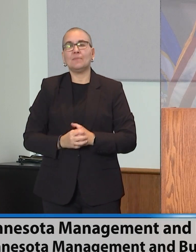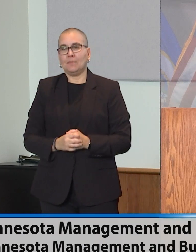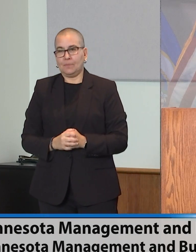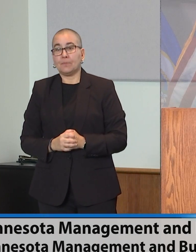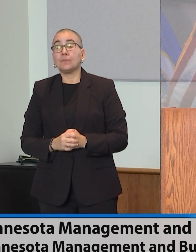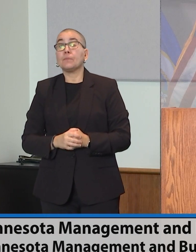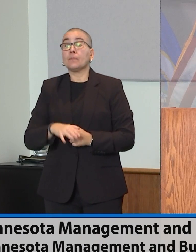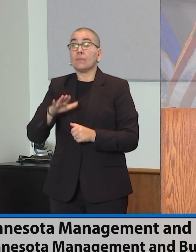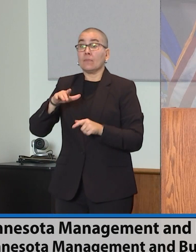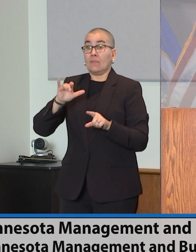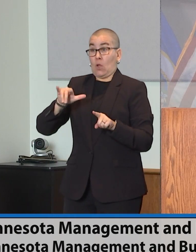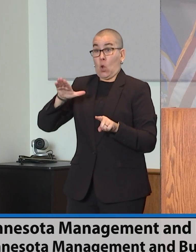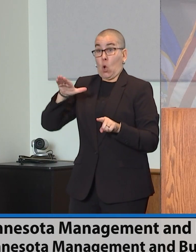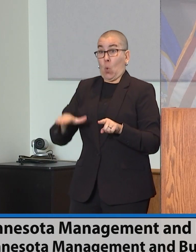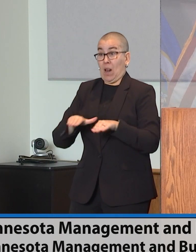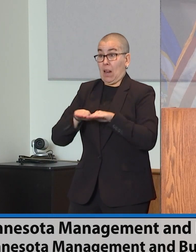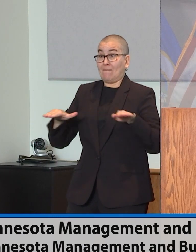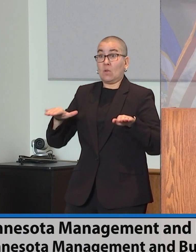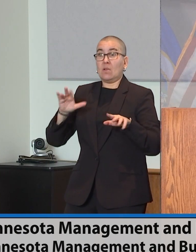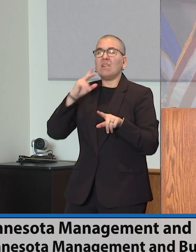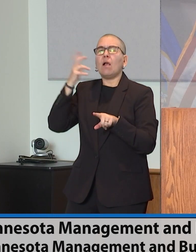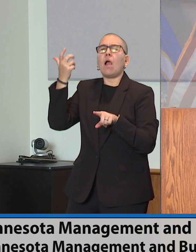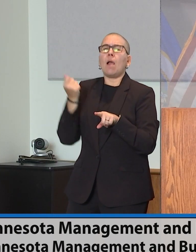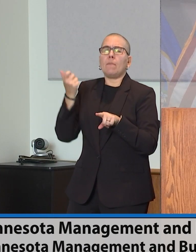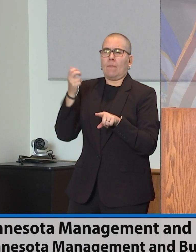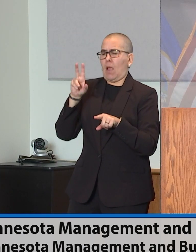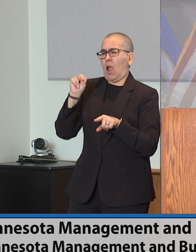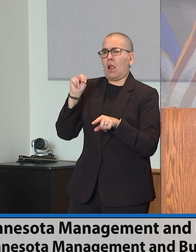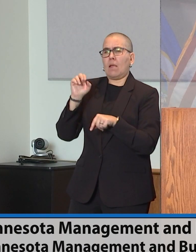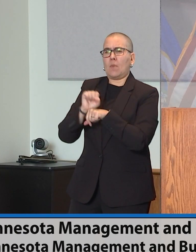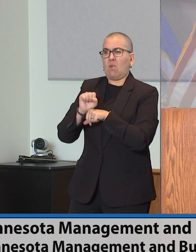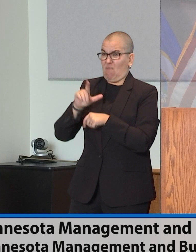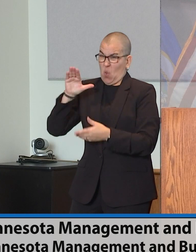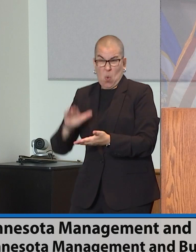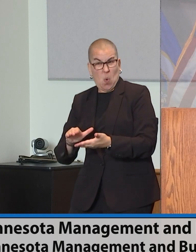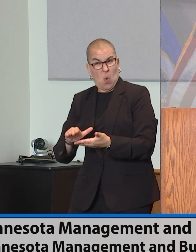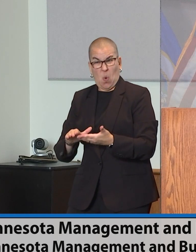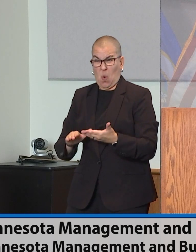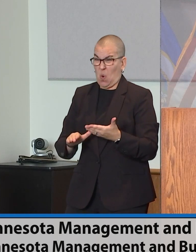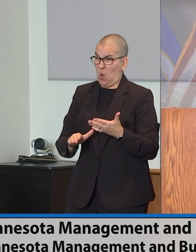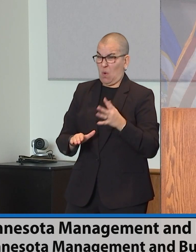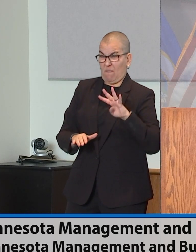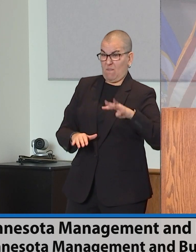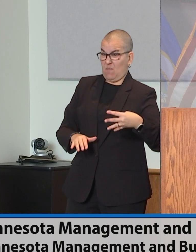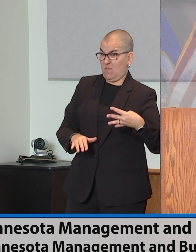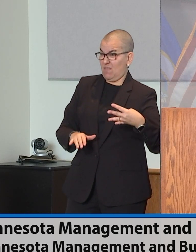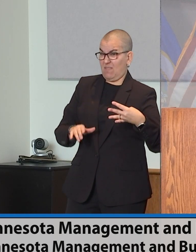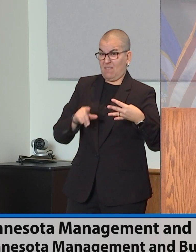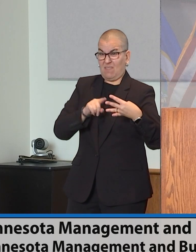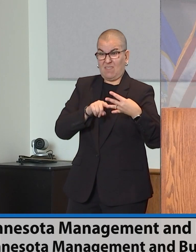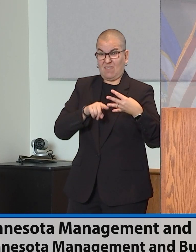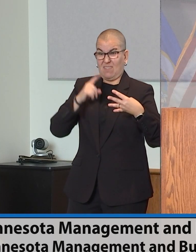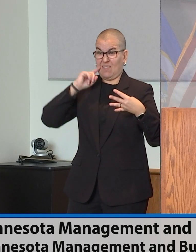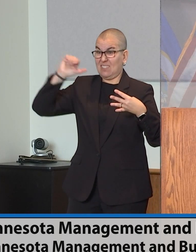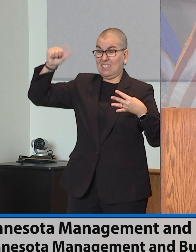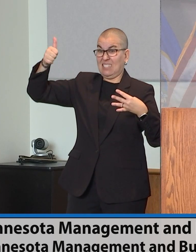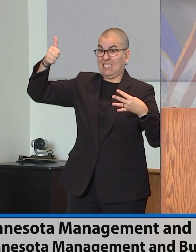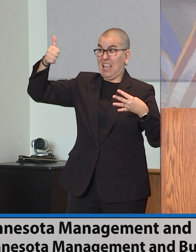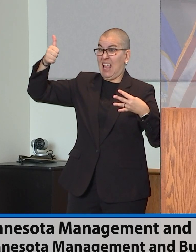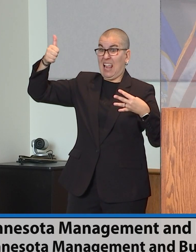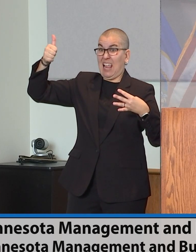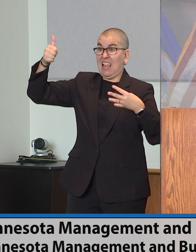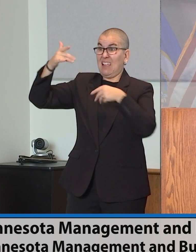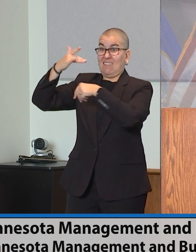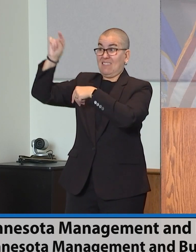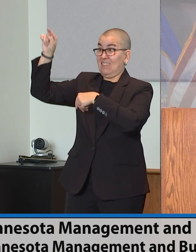So we now have only about four unemployed job seekers for every 10 job openings. This means that there's less slack in